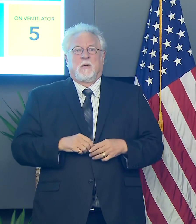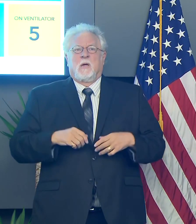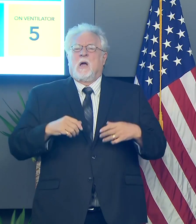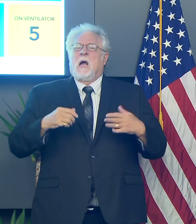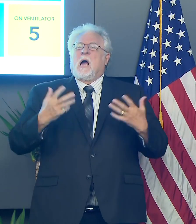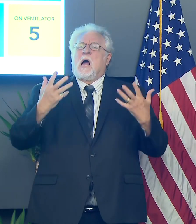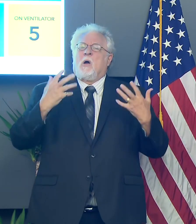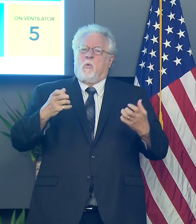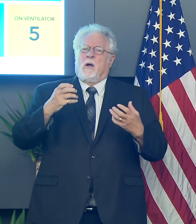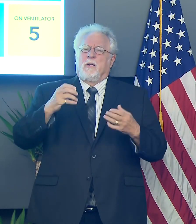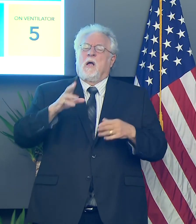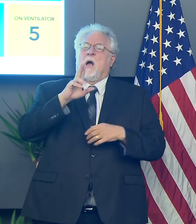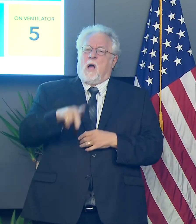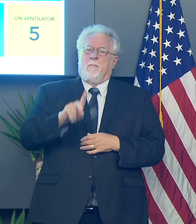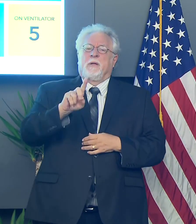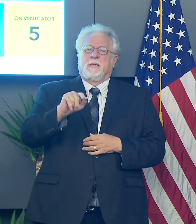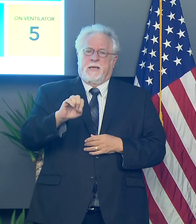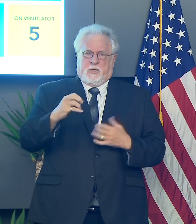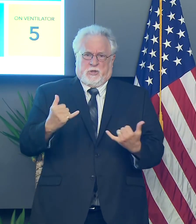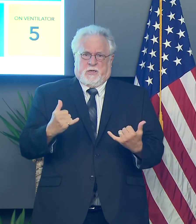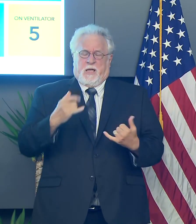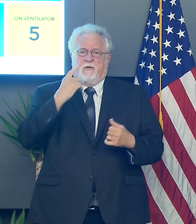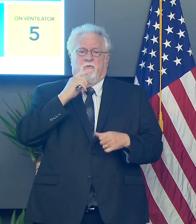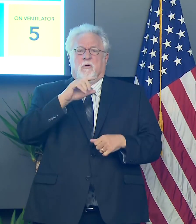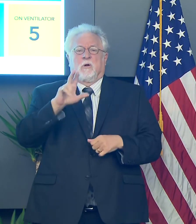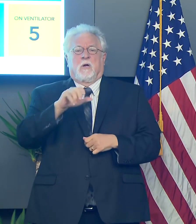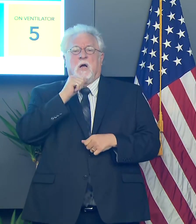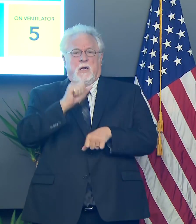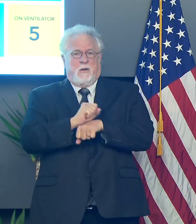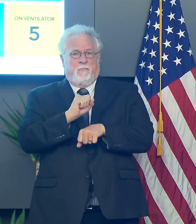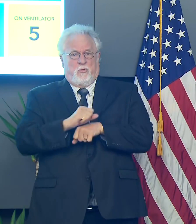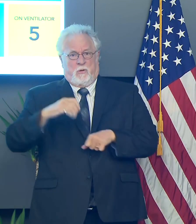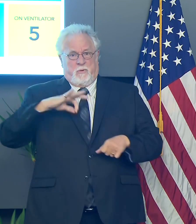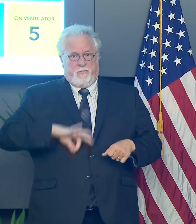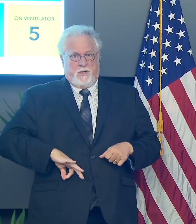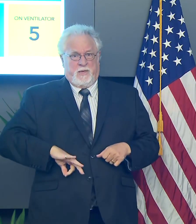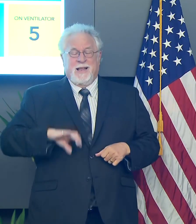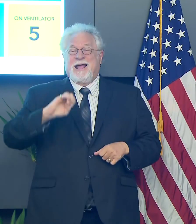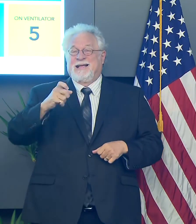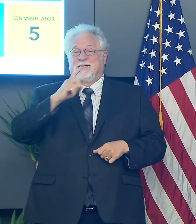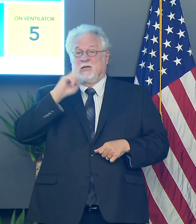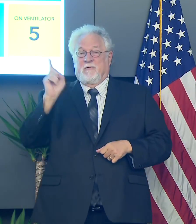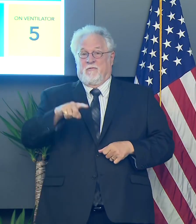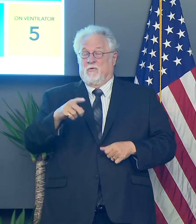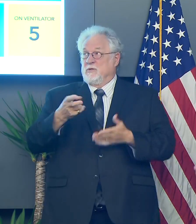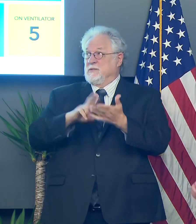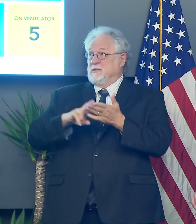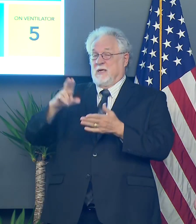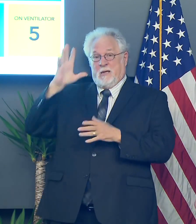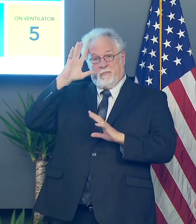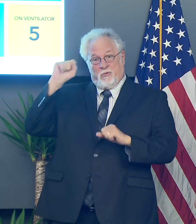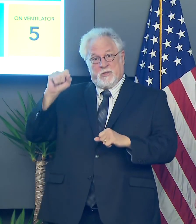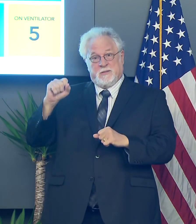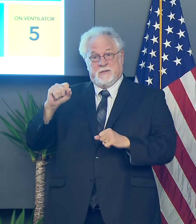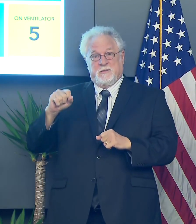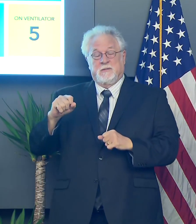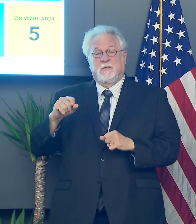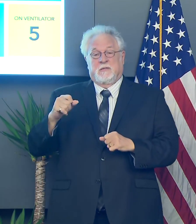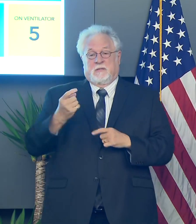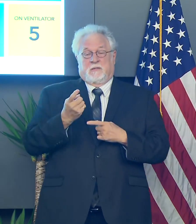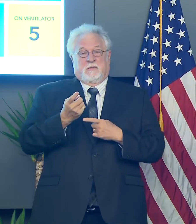I do want to give an update today also on unemployment benefits, uh, executive order that was signed by President Trump Saturday before last.